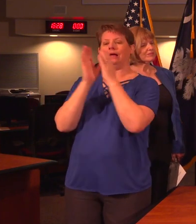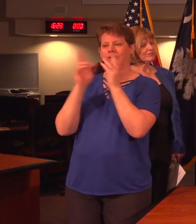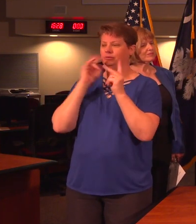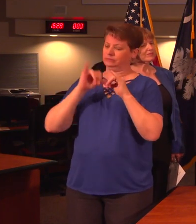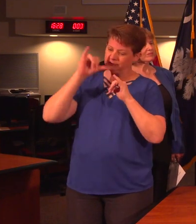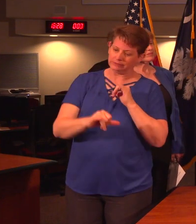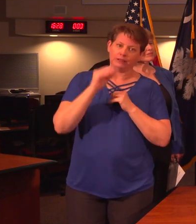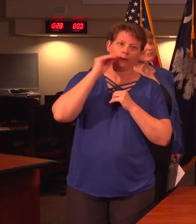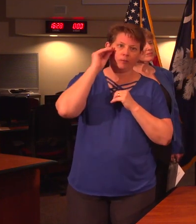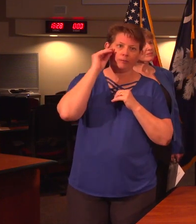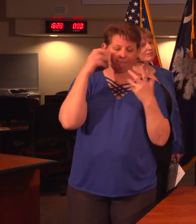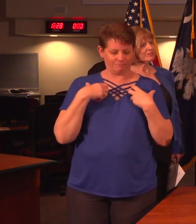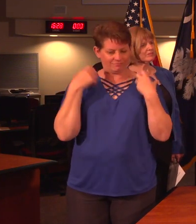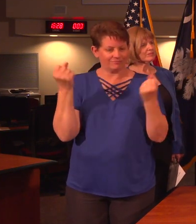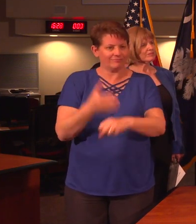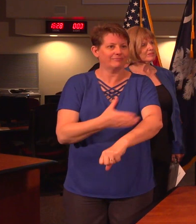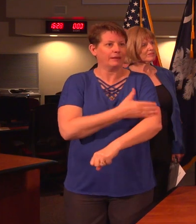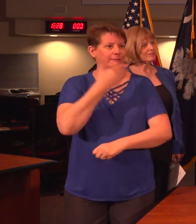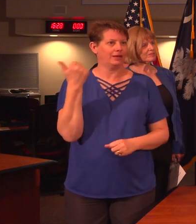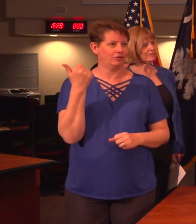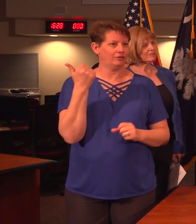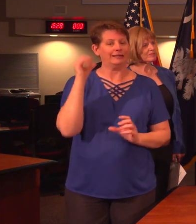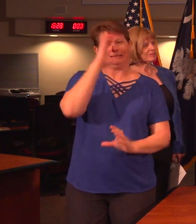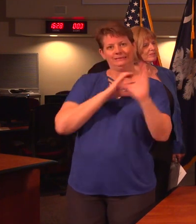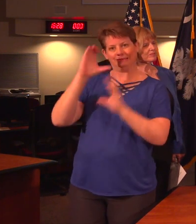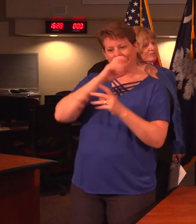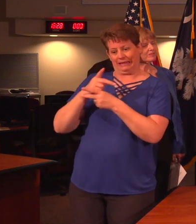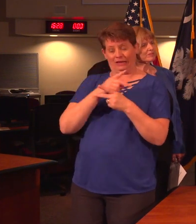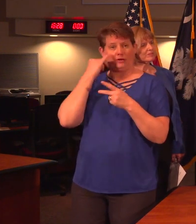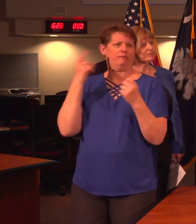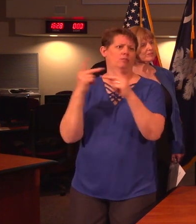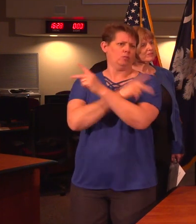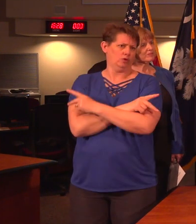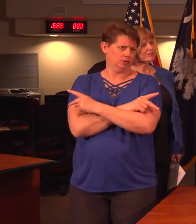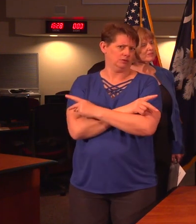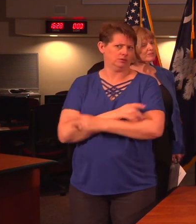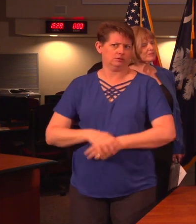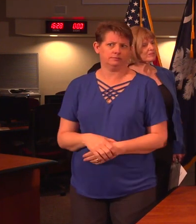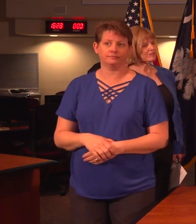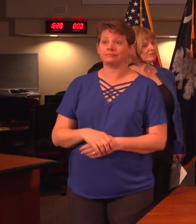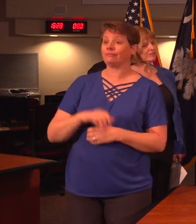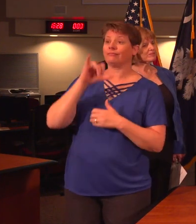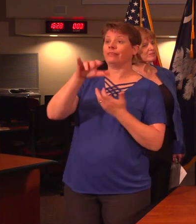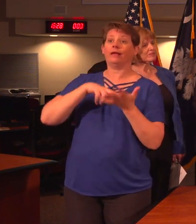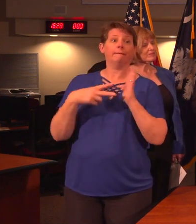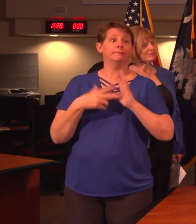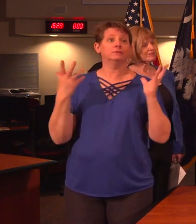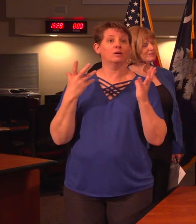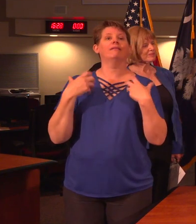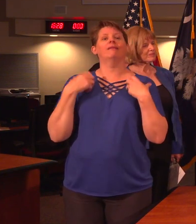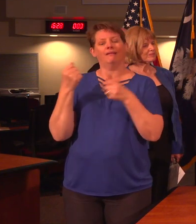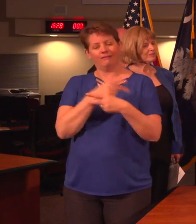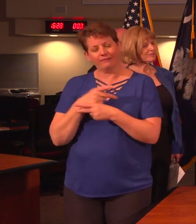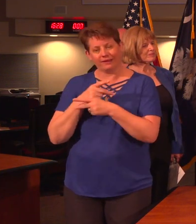home, get better, and seek medical care if symptoms worsen. This will allow our health care system and